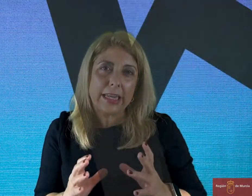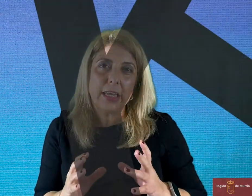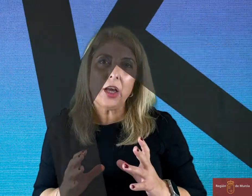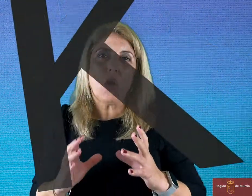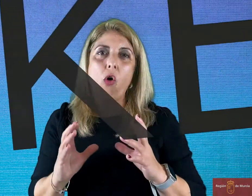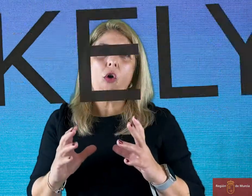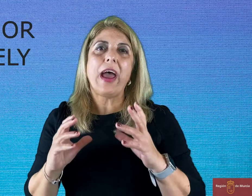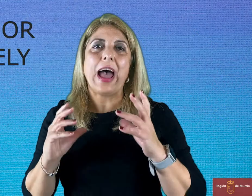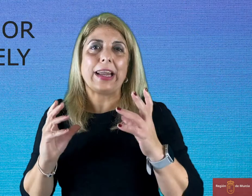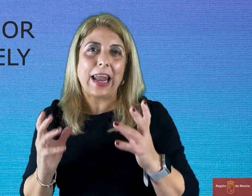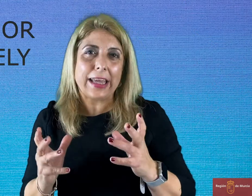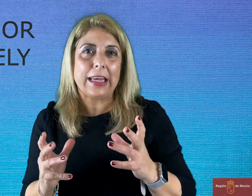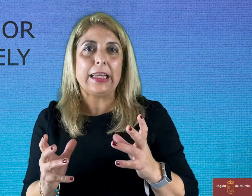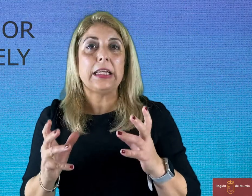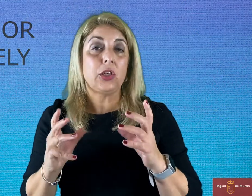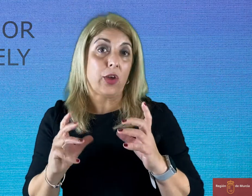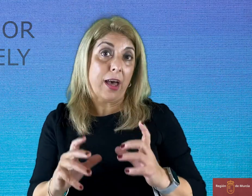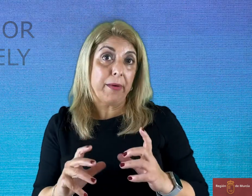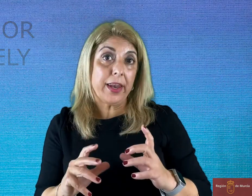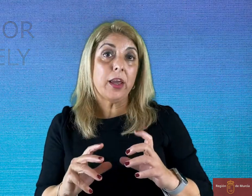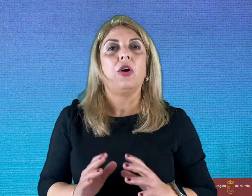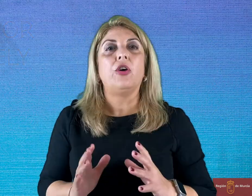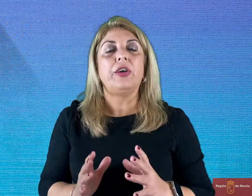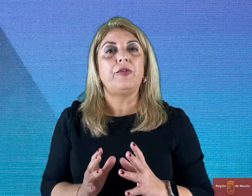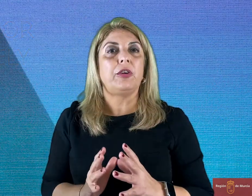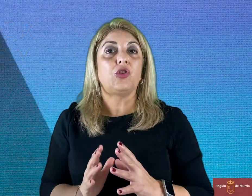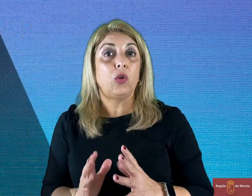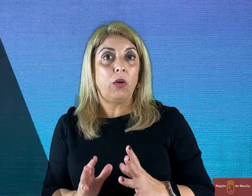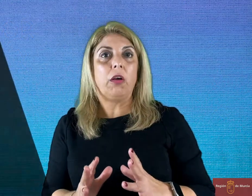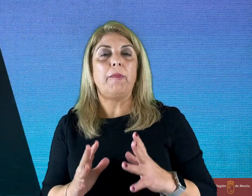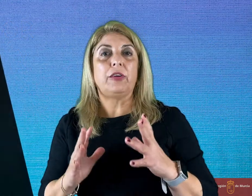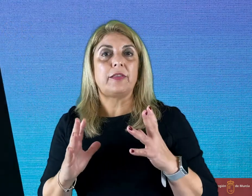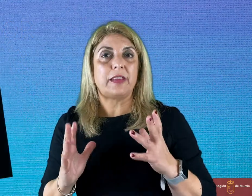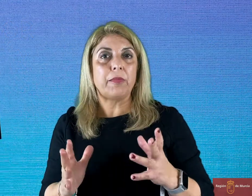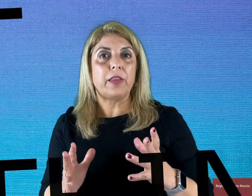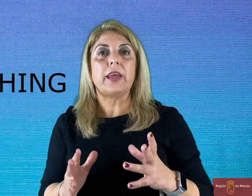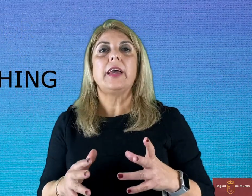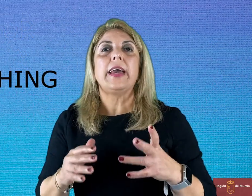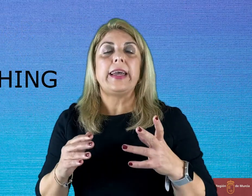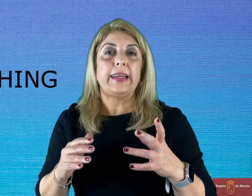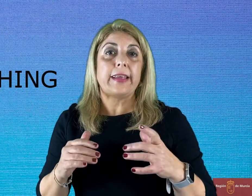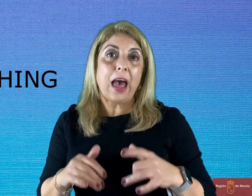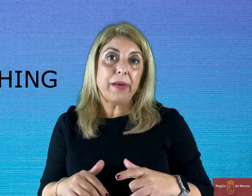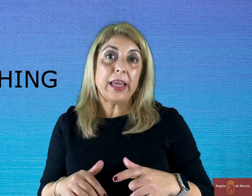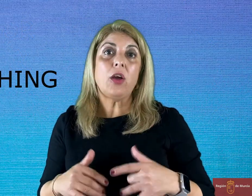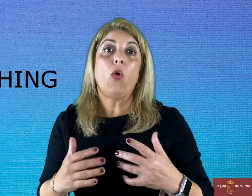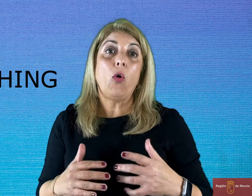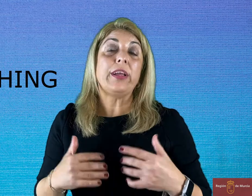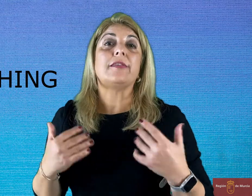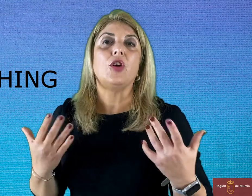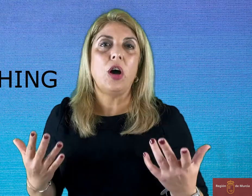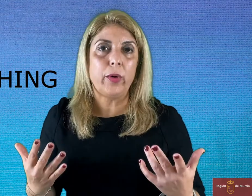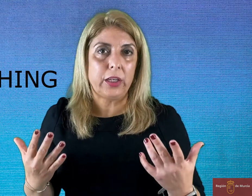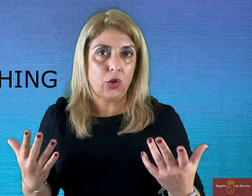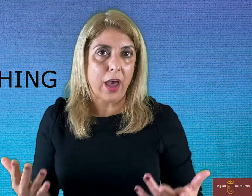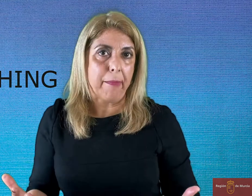or unlikely to happen. Or if you are sure about something is happening or is going to happen.